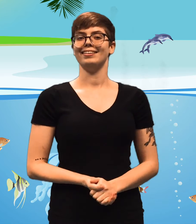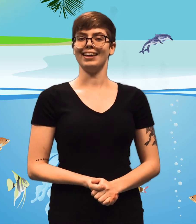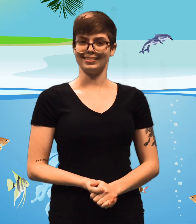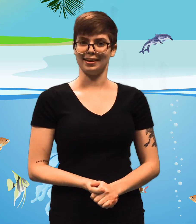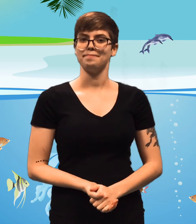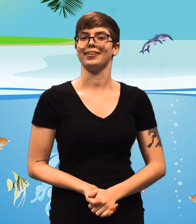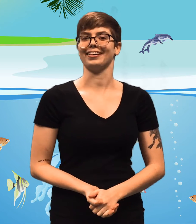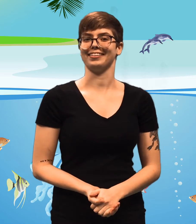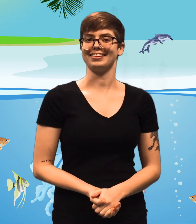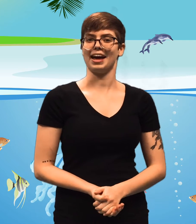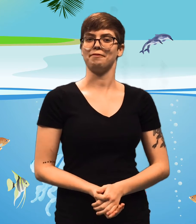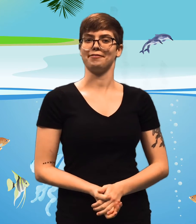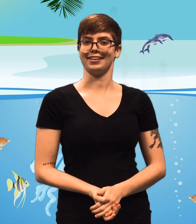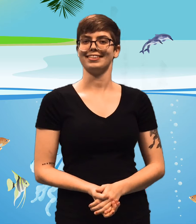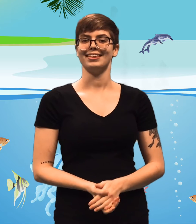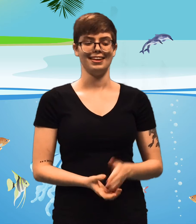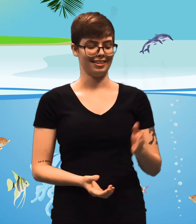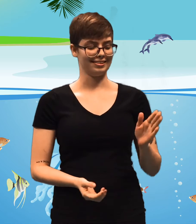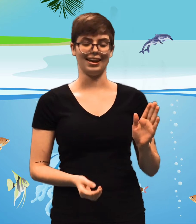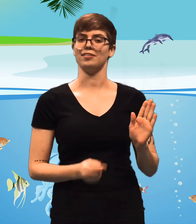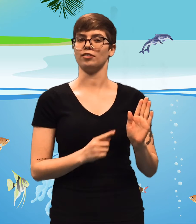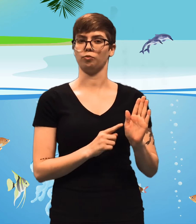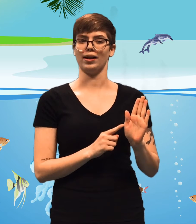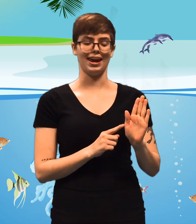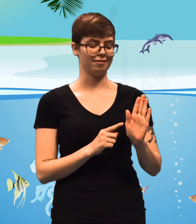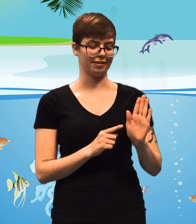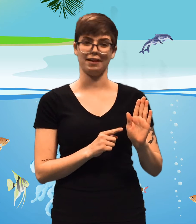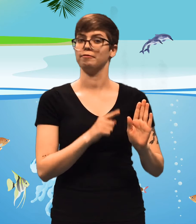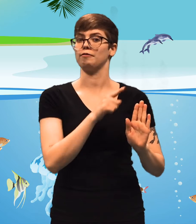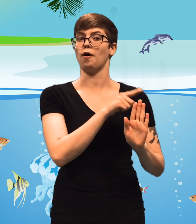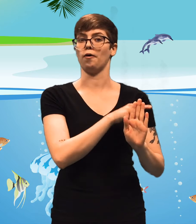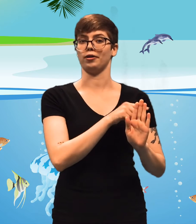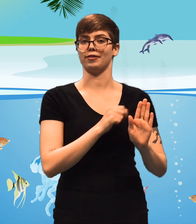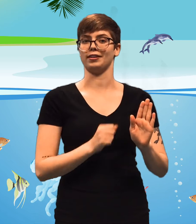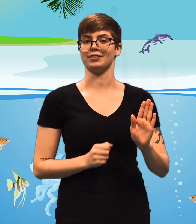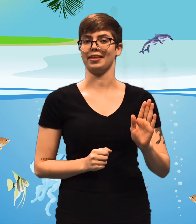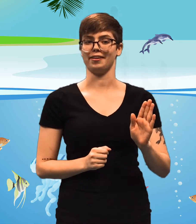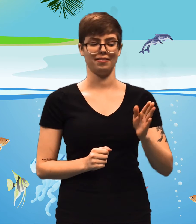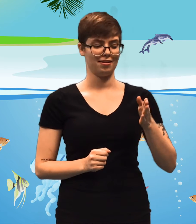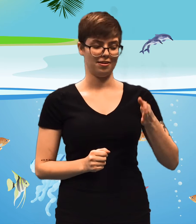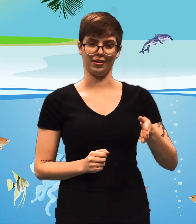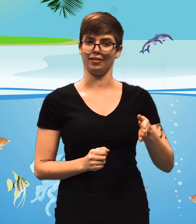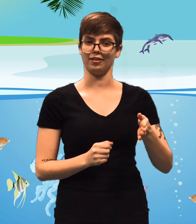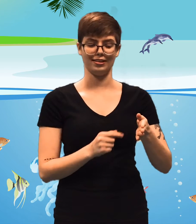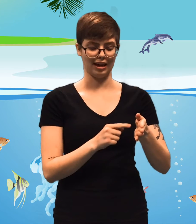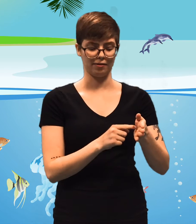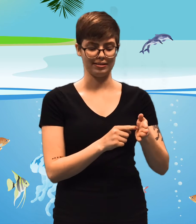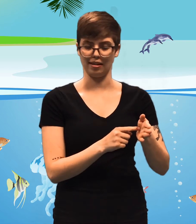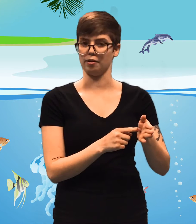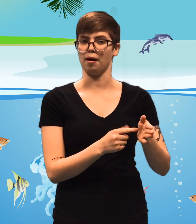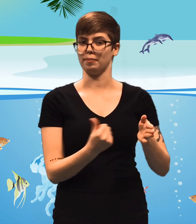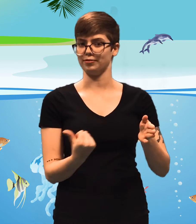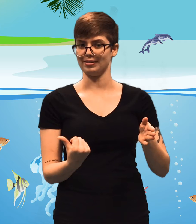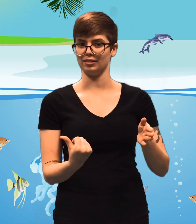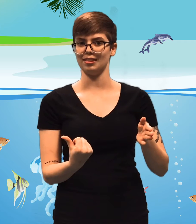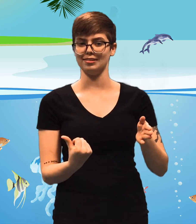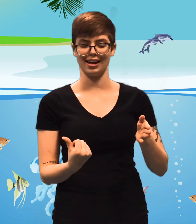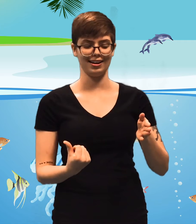Next up, we're going to learn the sign for fish. This sign uses one hand flat with all your fingers together. You're going to turn it sideways so that your palm is facing to the side